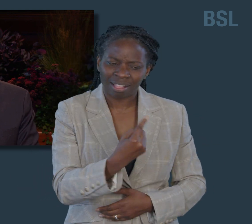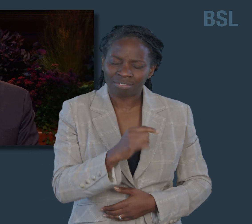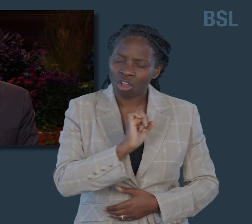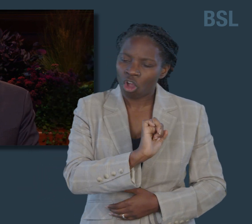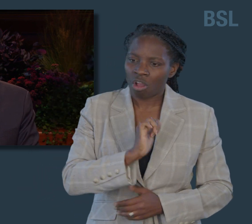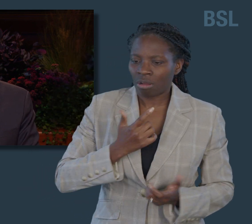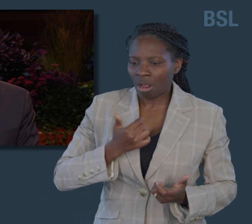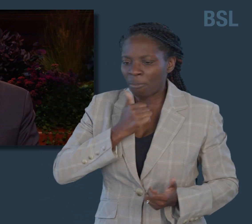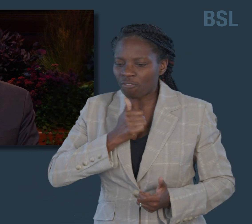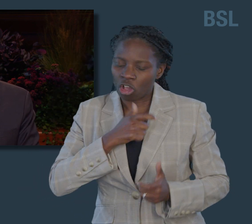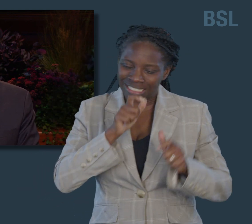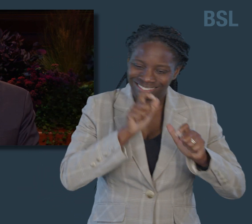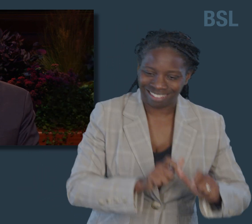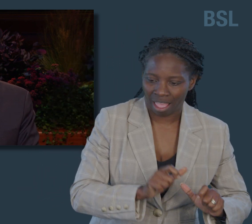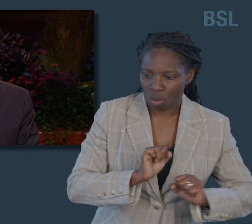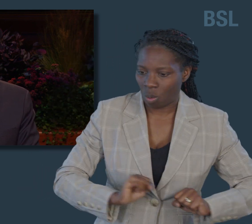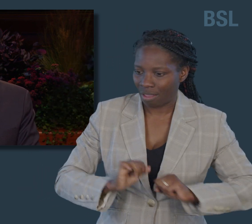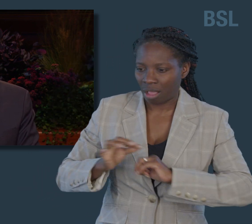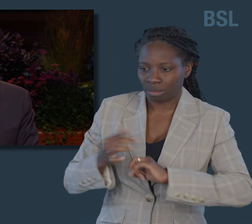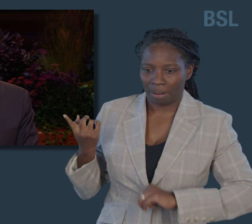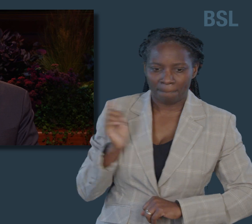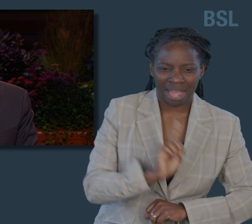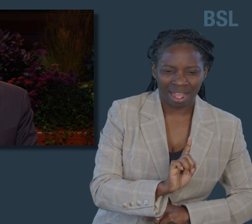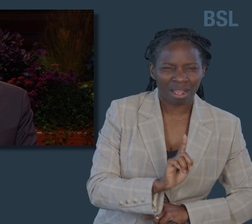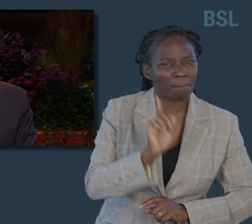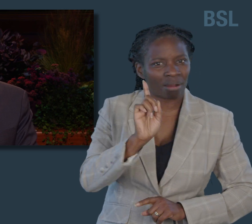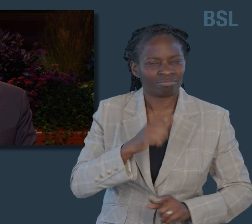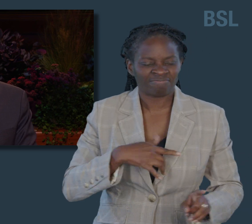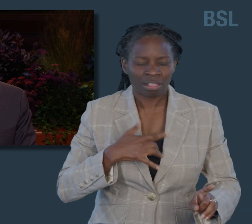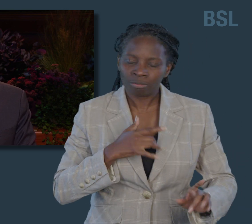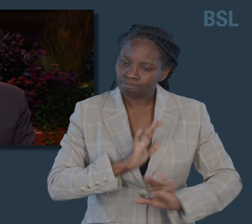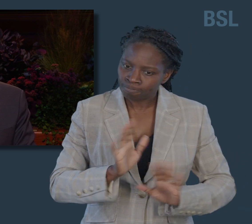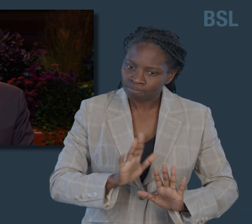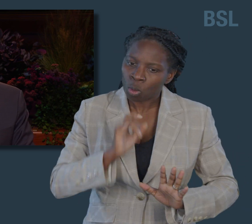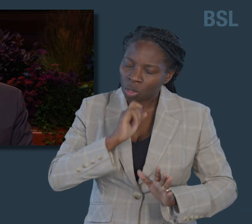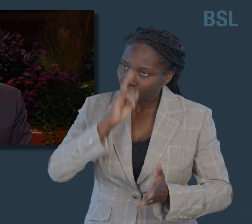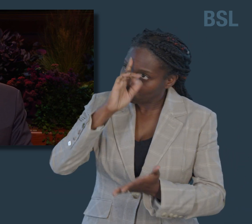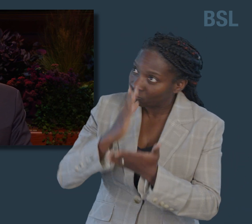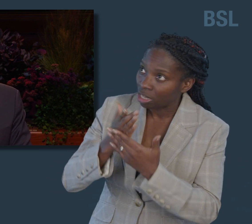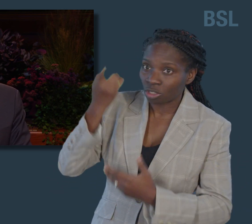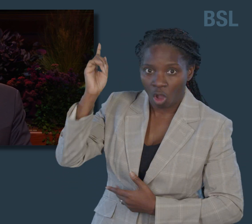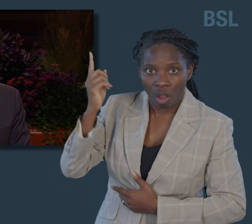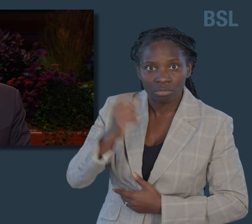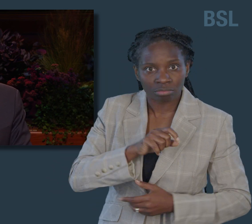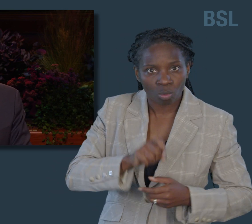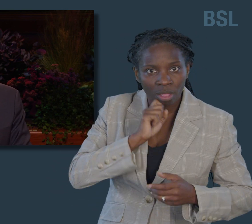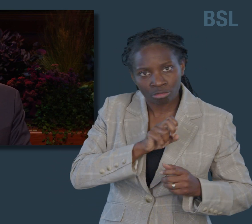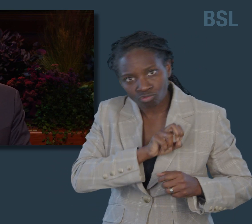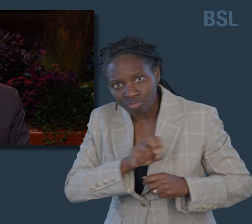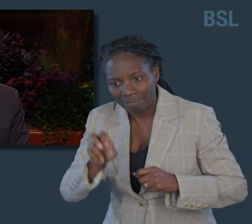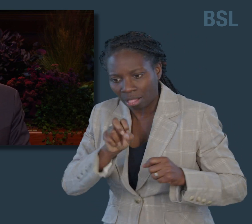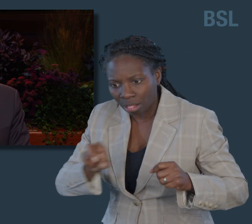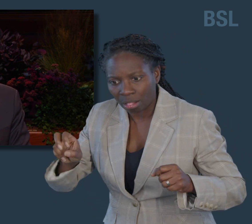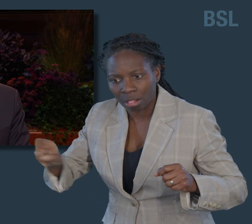ability to trust God, and how exercising her faith helped her to see the situation differently.